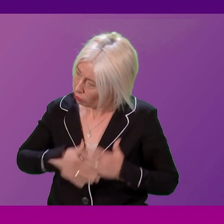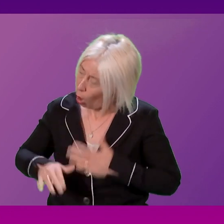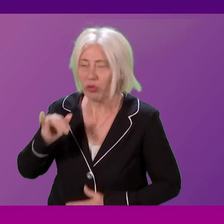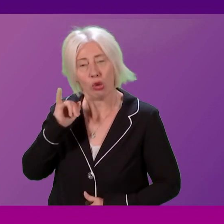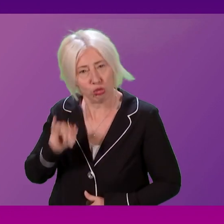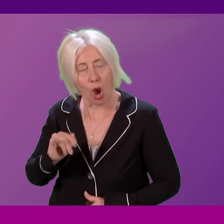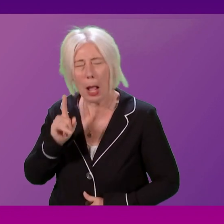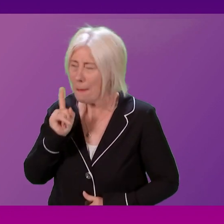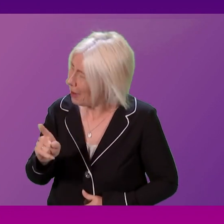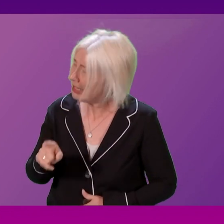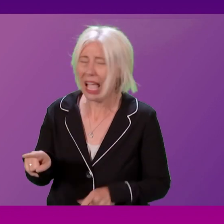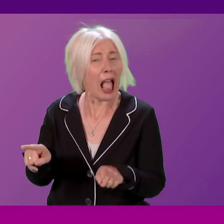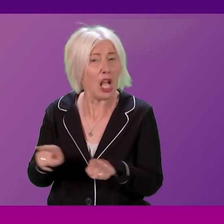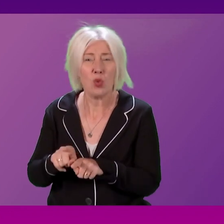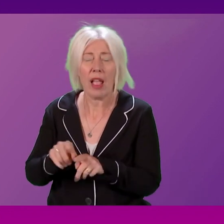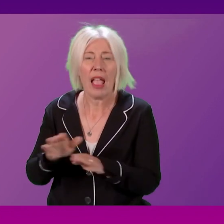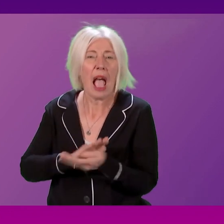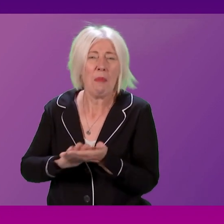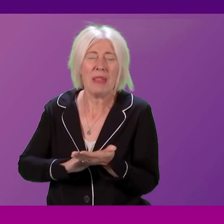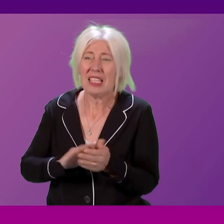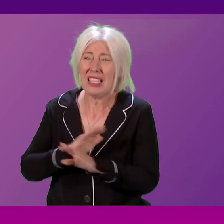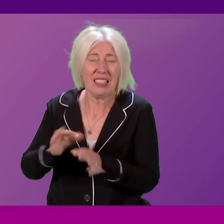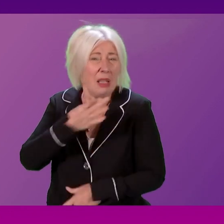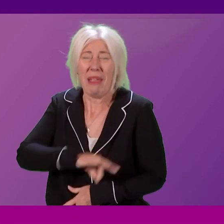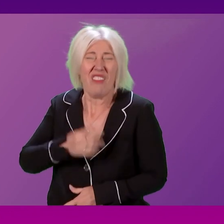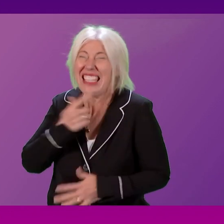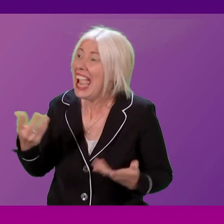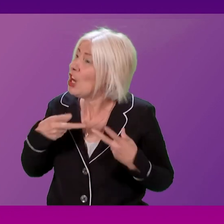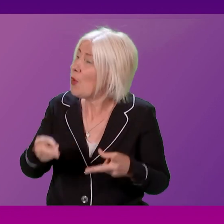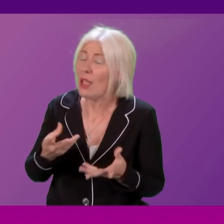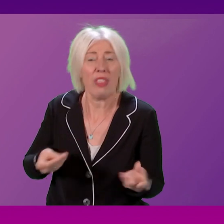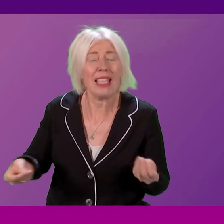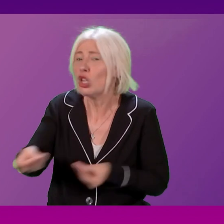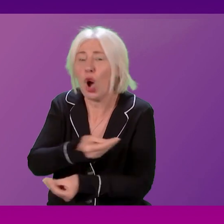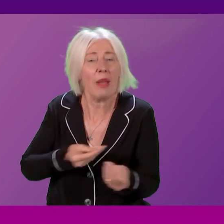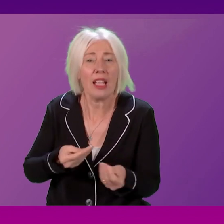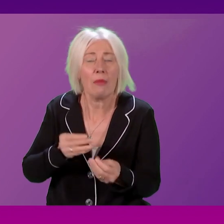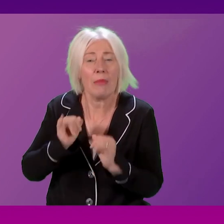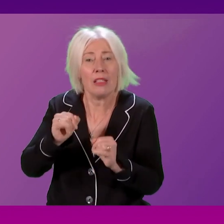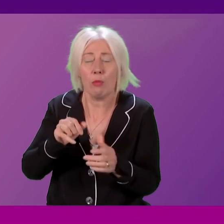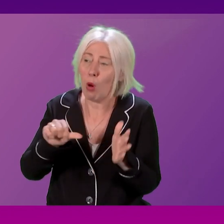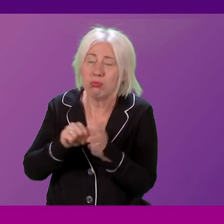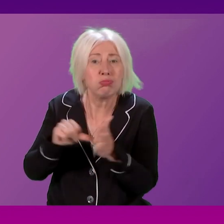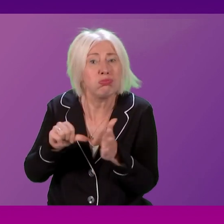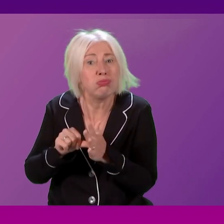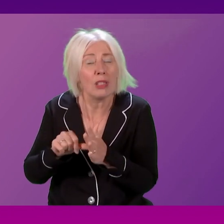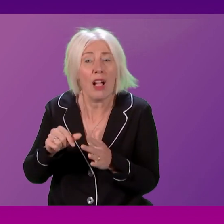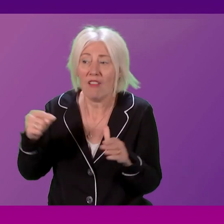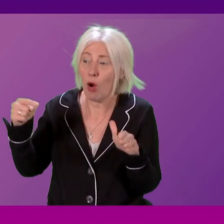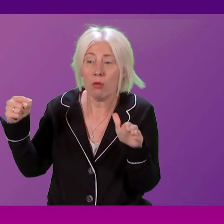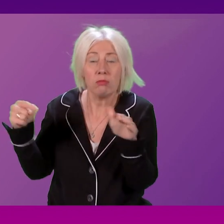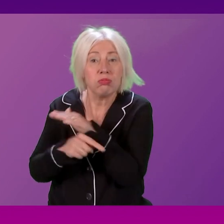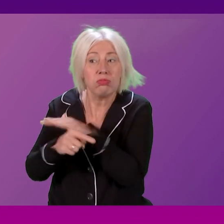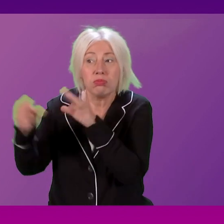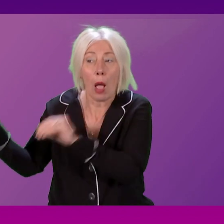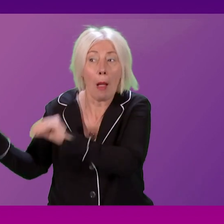it undoubtedly cuts our nose despite our face in terms of the economic potential that migrants could bring